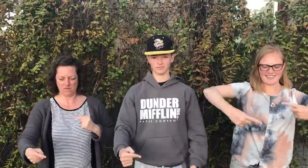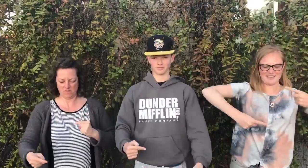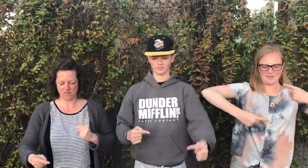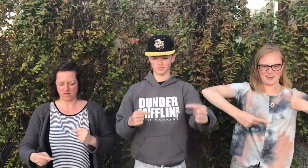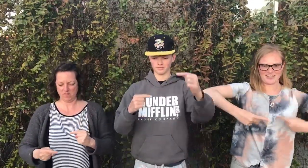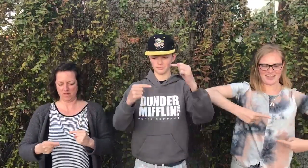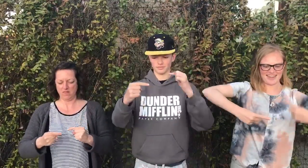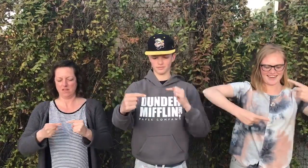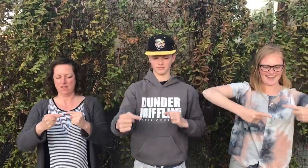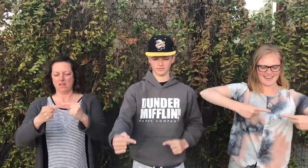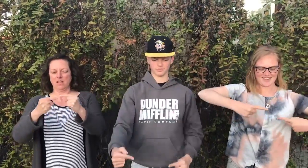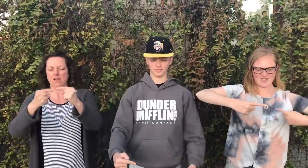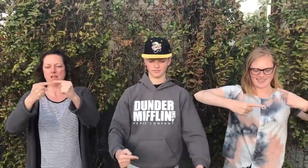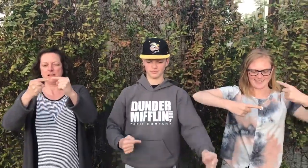same direction i can't i can't do this